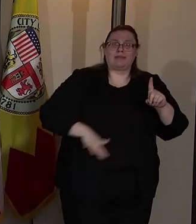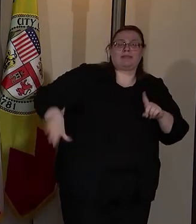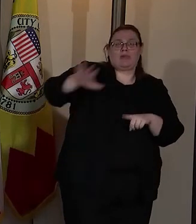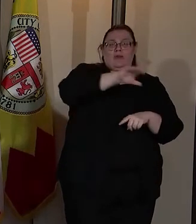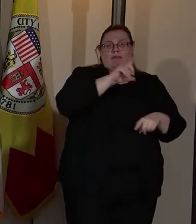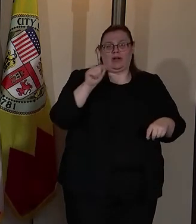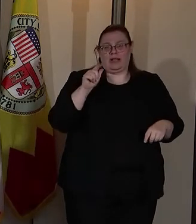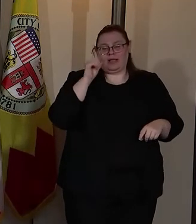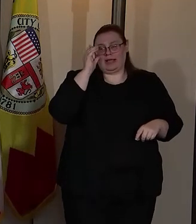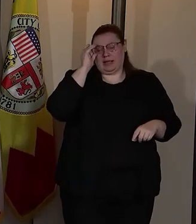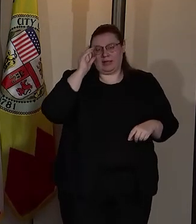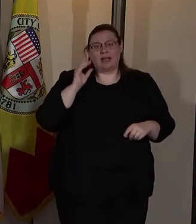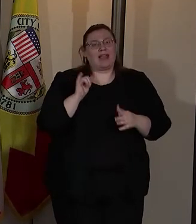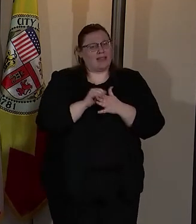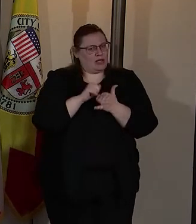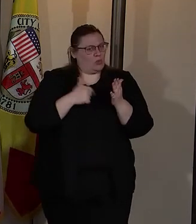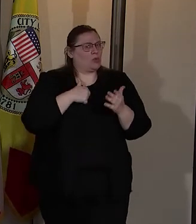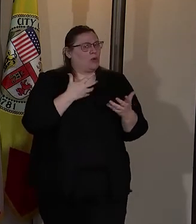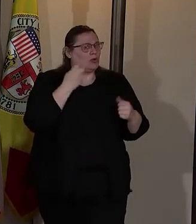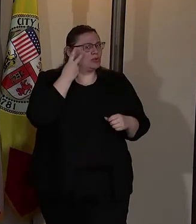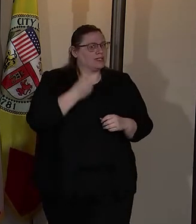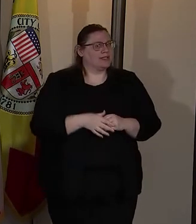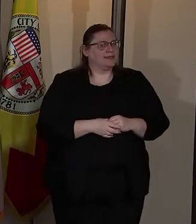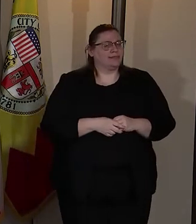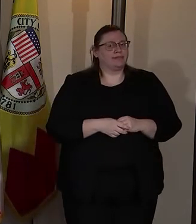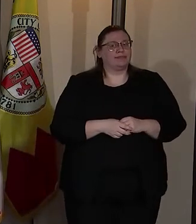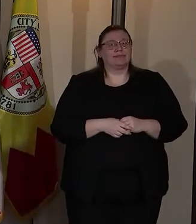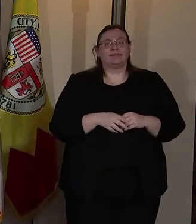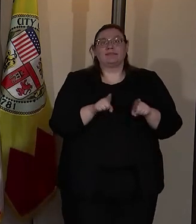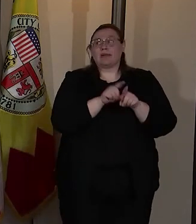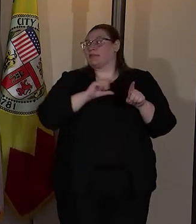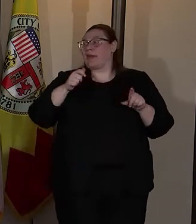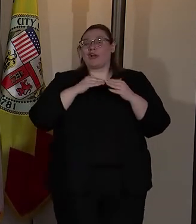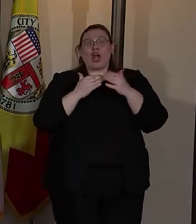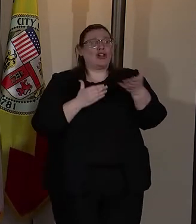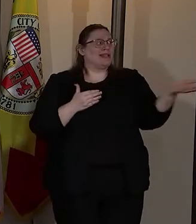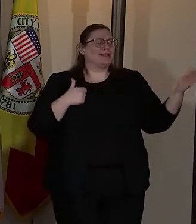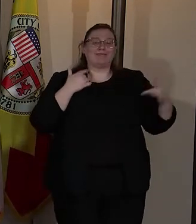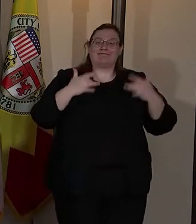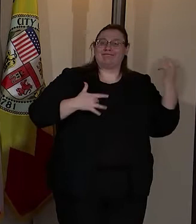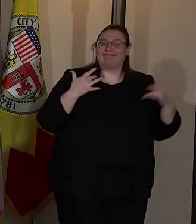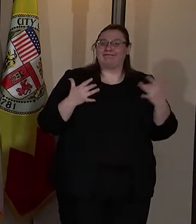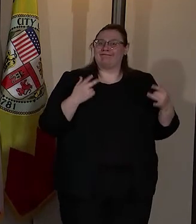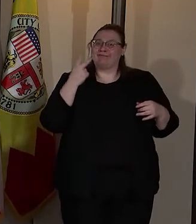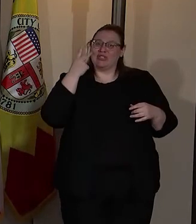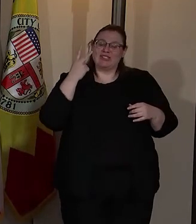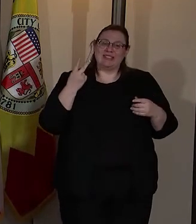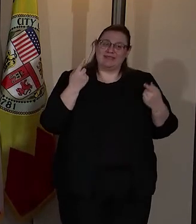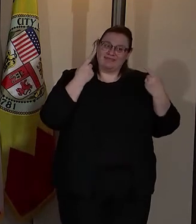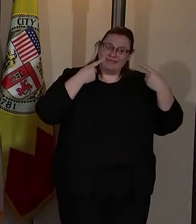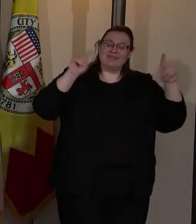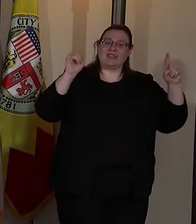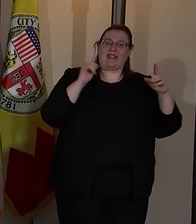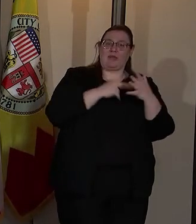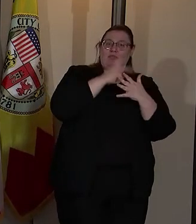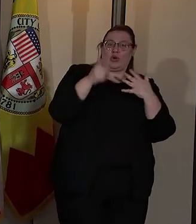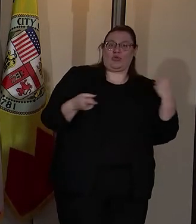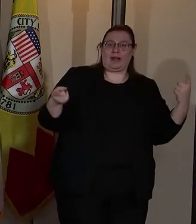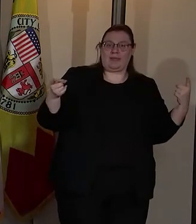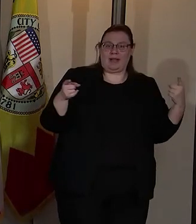.A., and that's really what we want to see. Like my colleagues, I'm enthusiastic to see the effects that this program is going to have